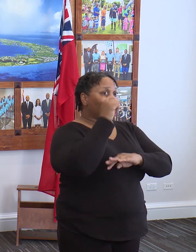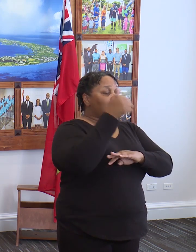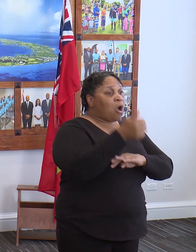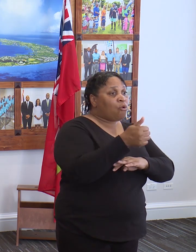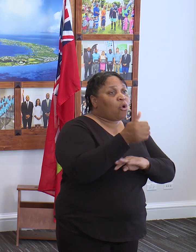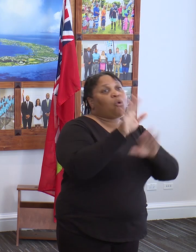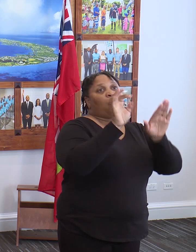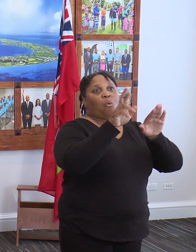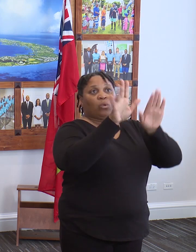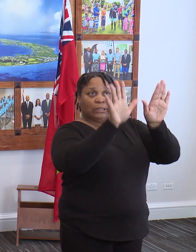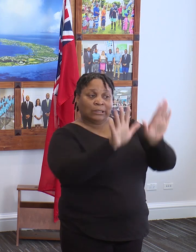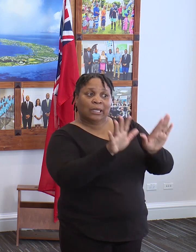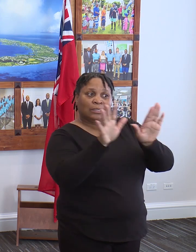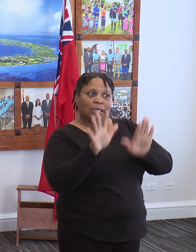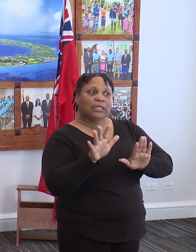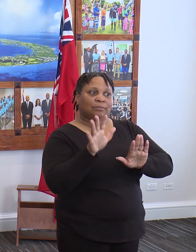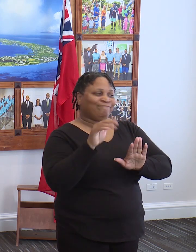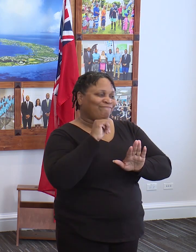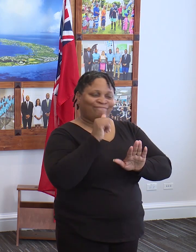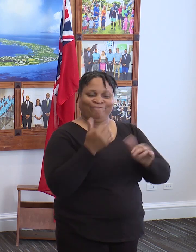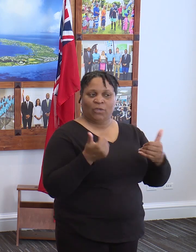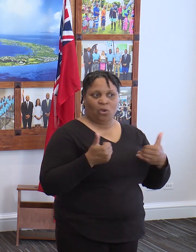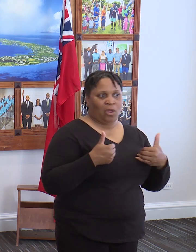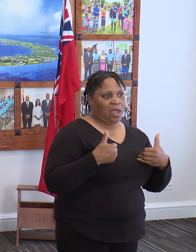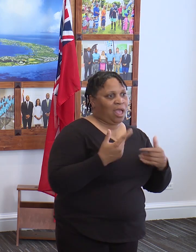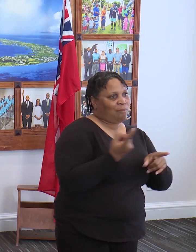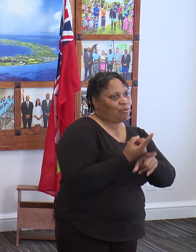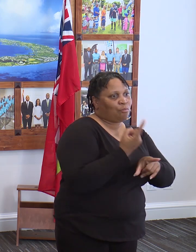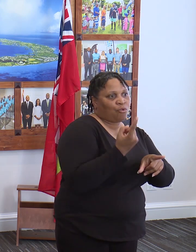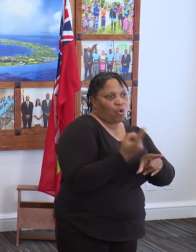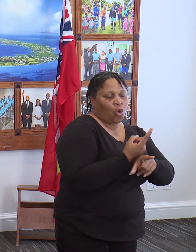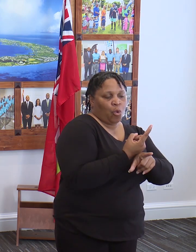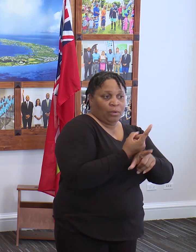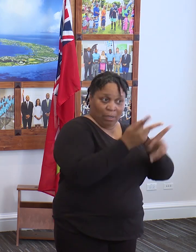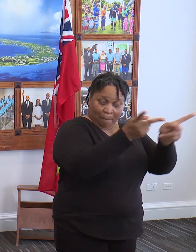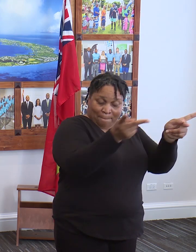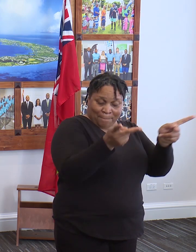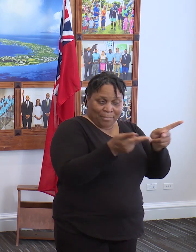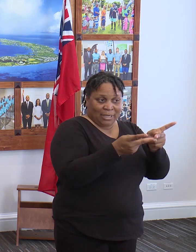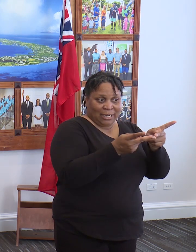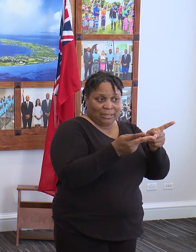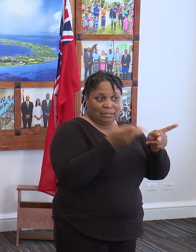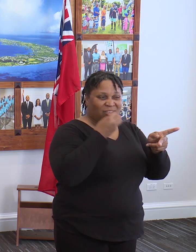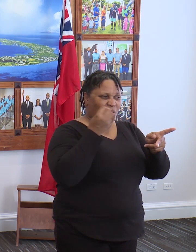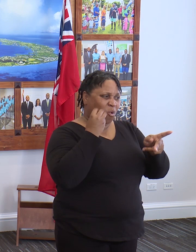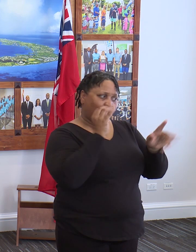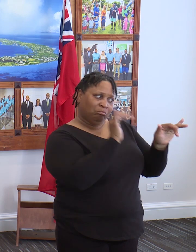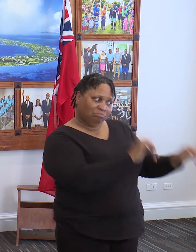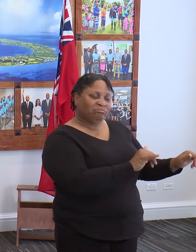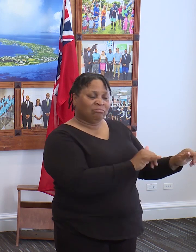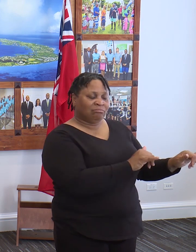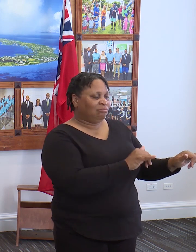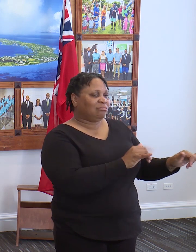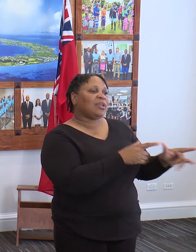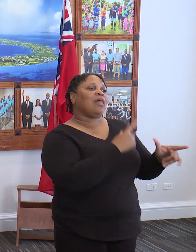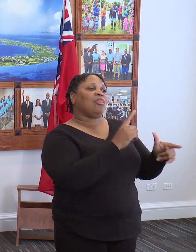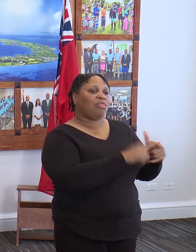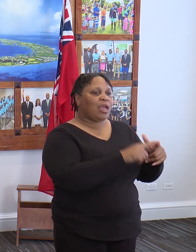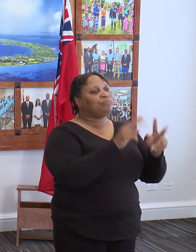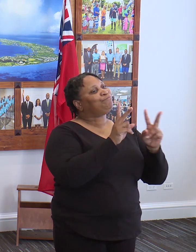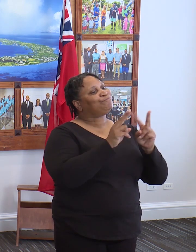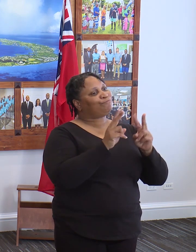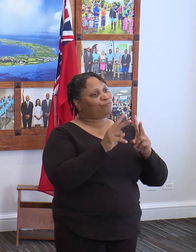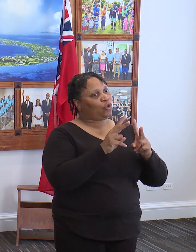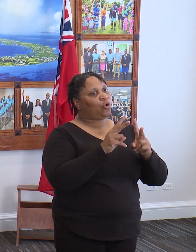on Sunday, if they do not have the appropriate facilities at their home to self-quarantine, there will be alternate